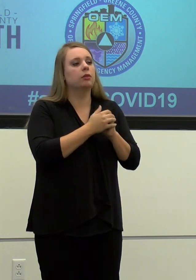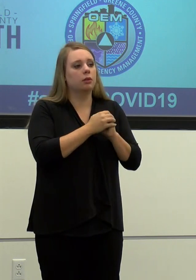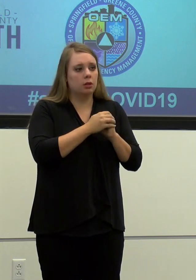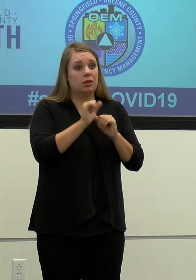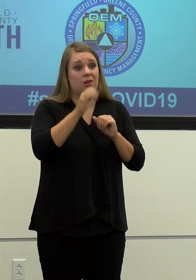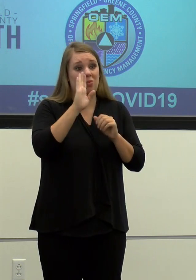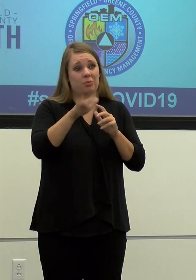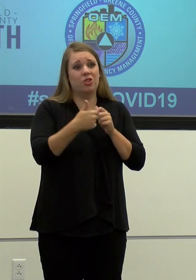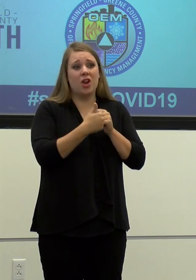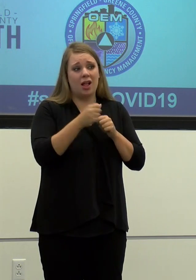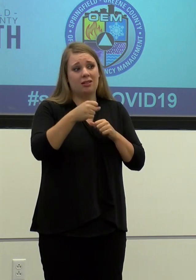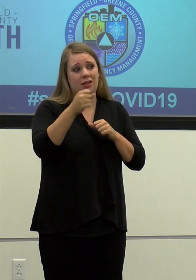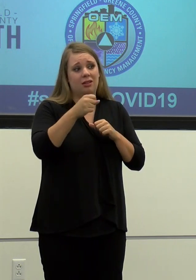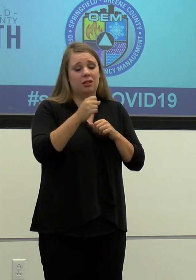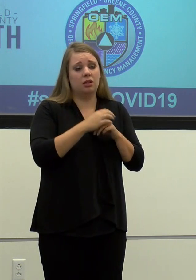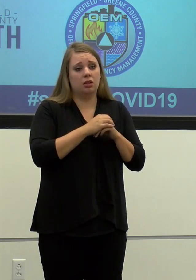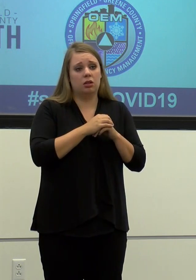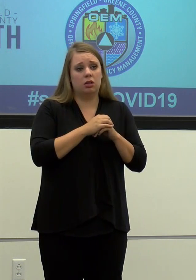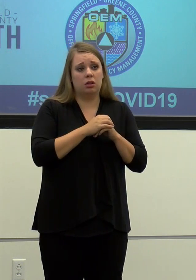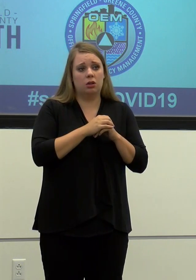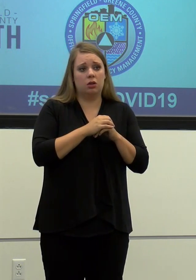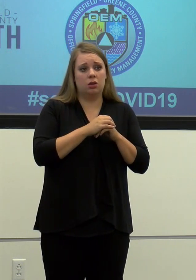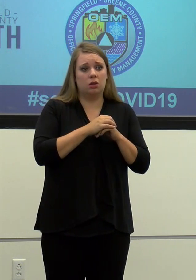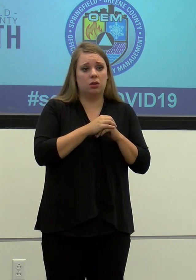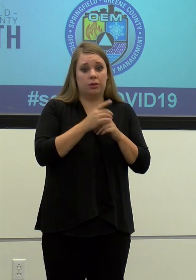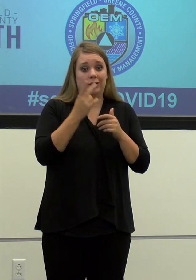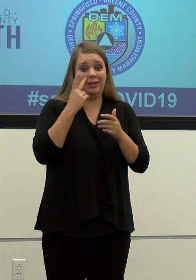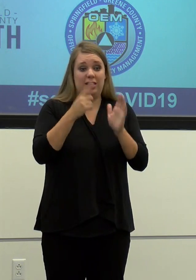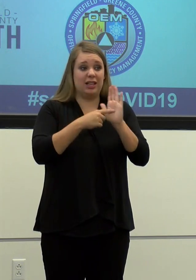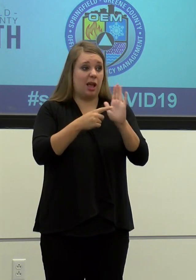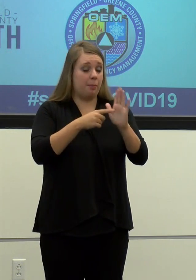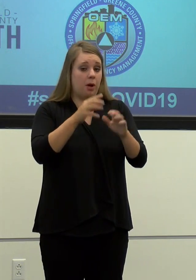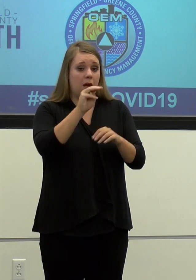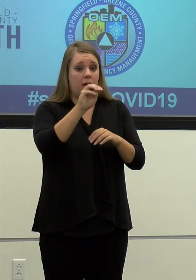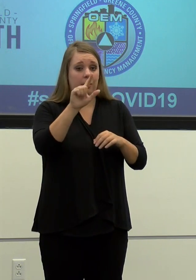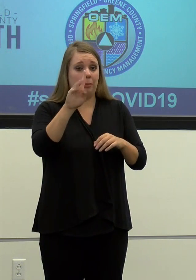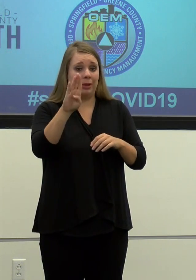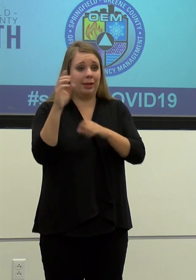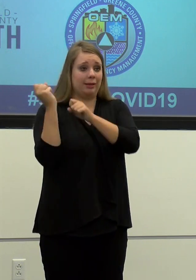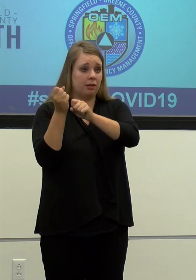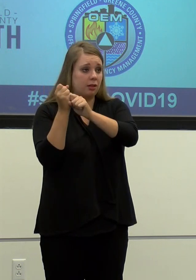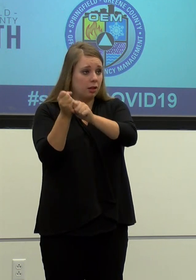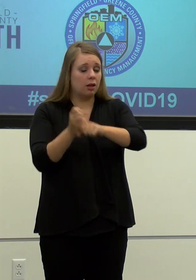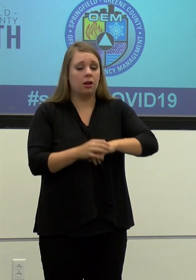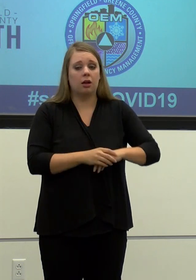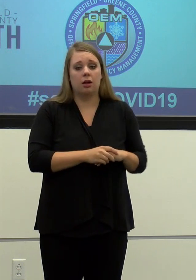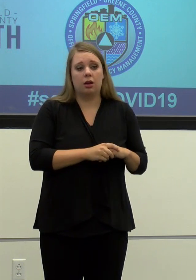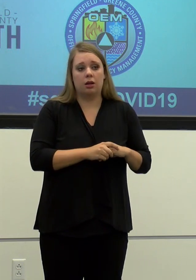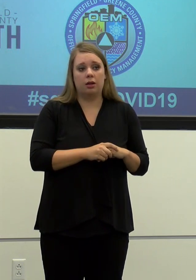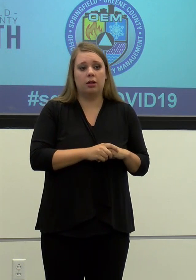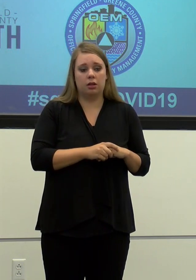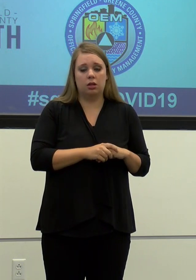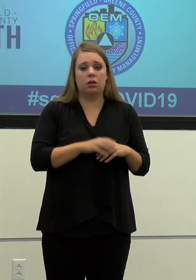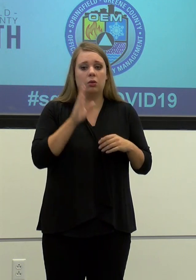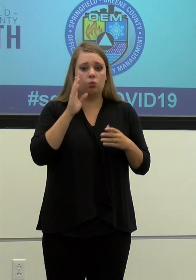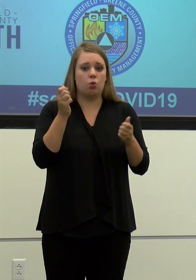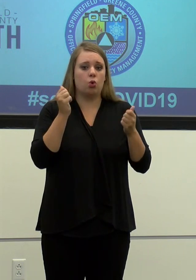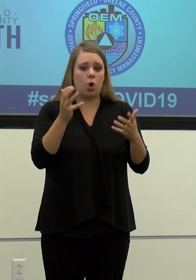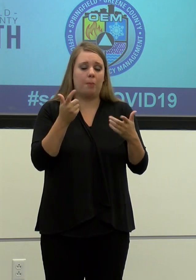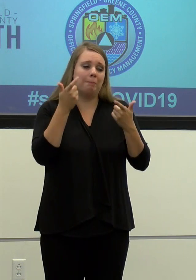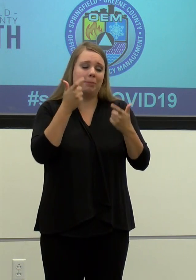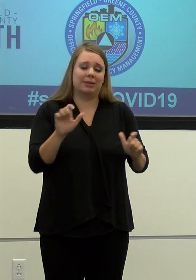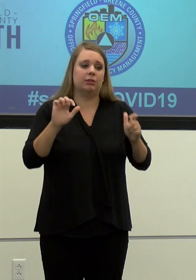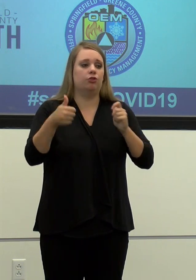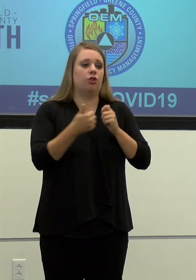it's going to be a challenge. Uh, and all you have to do is look at major league baseball, uh, to see that, uh, these are going to create significant